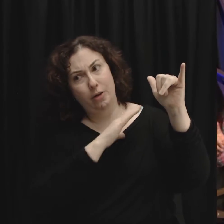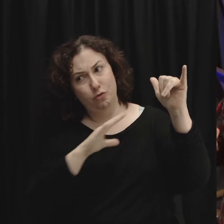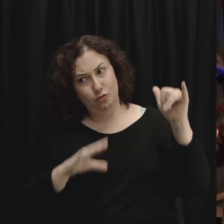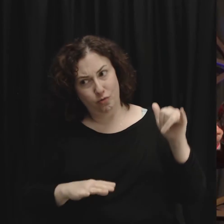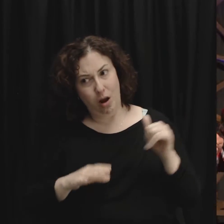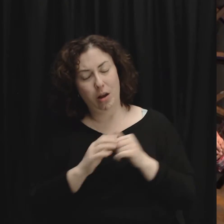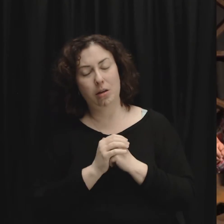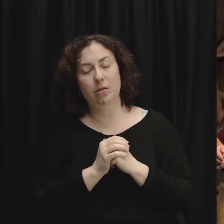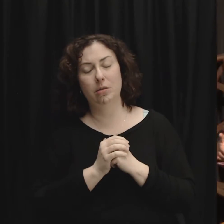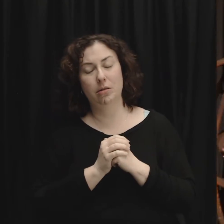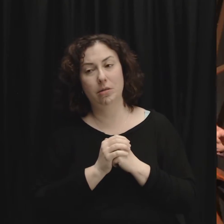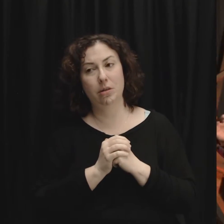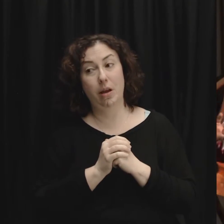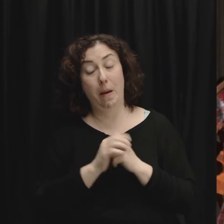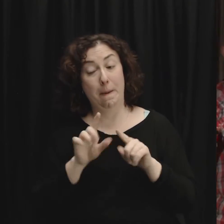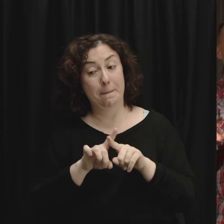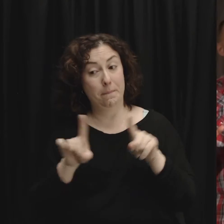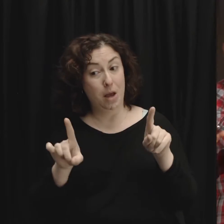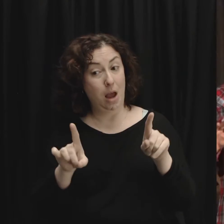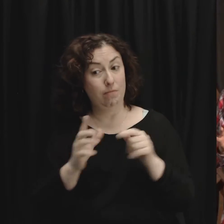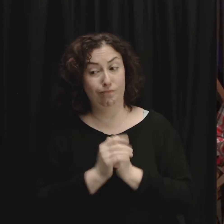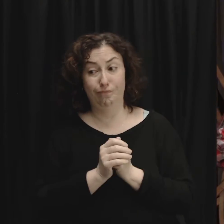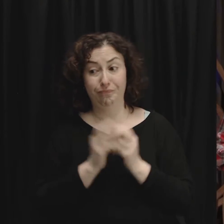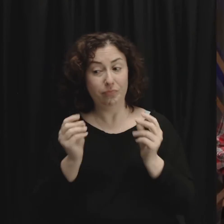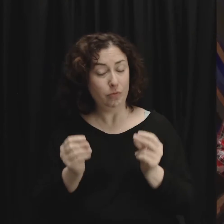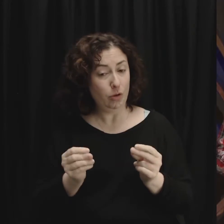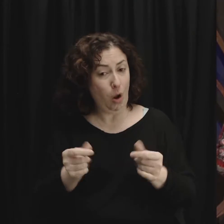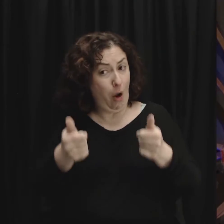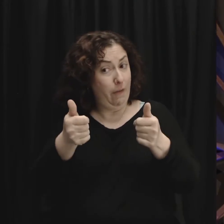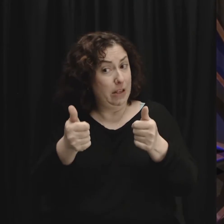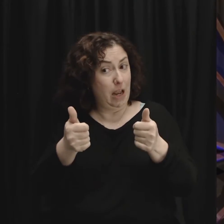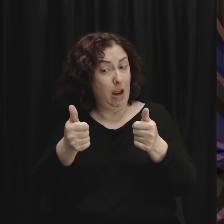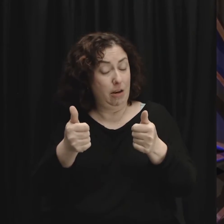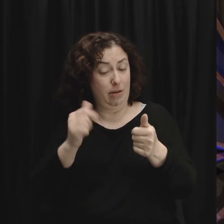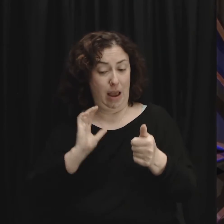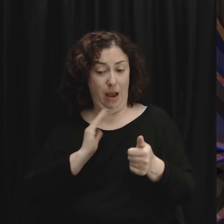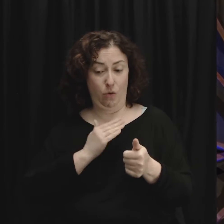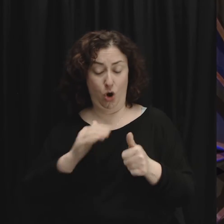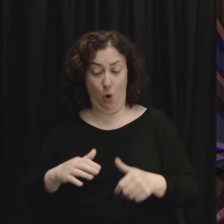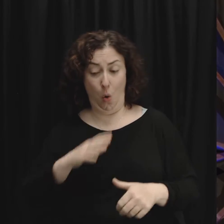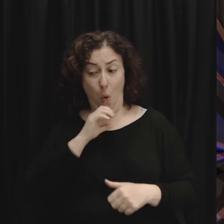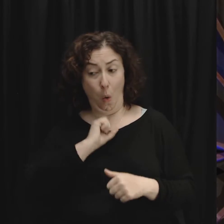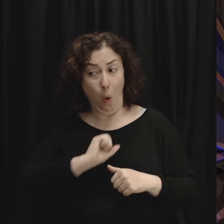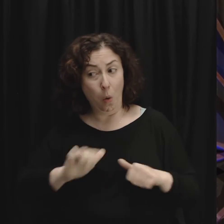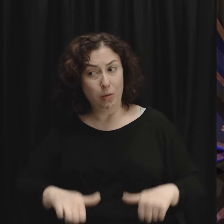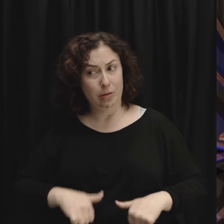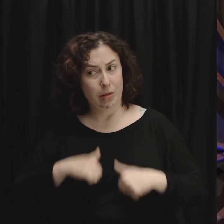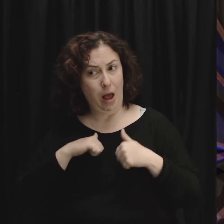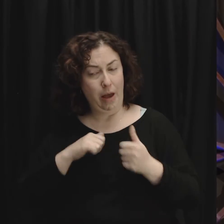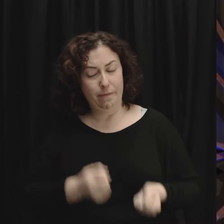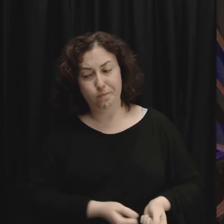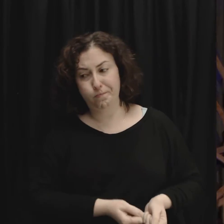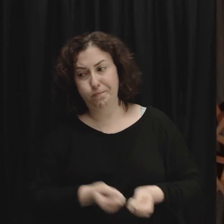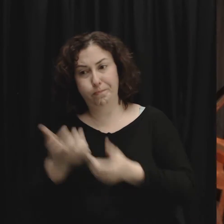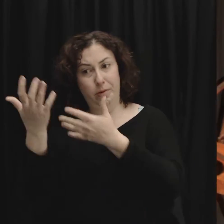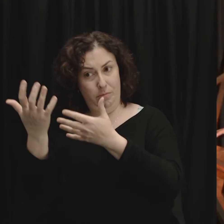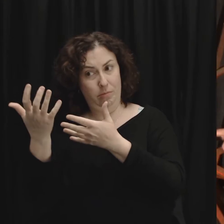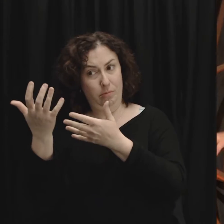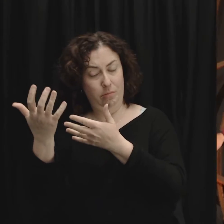All of a sudden, the old way we used to live, we now are alive to a new way of living. The old way is dead. It's